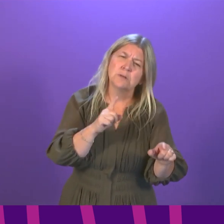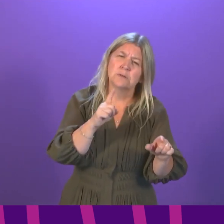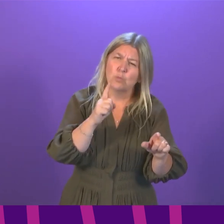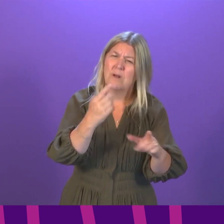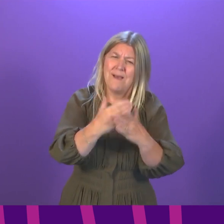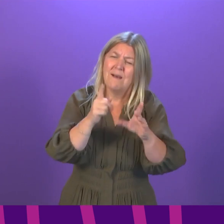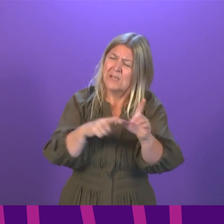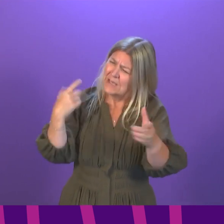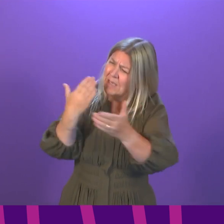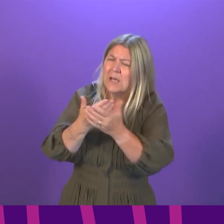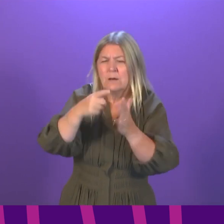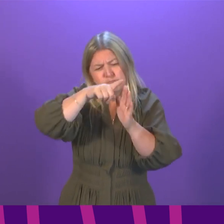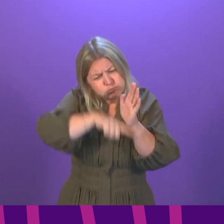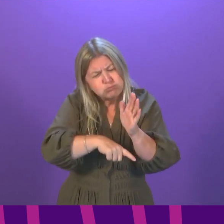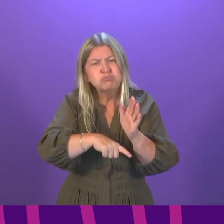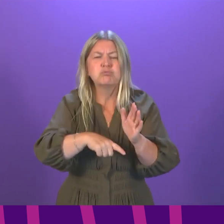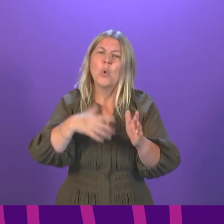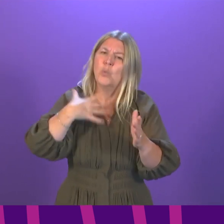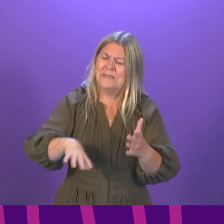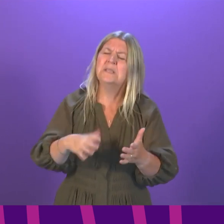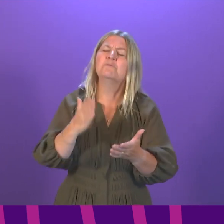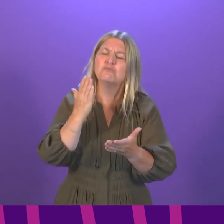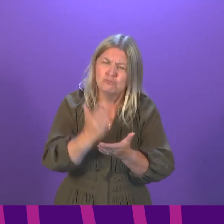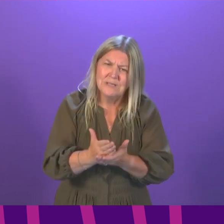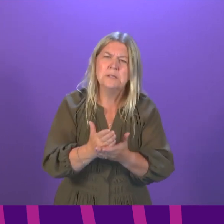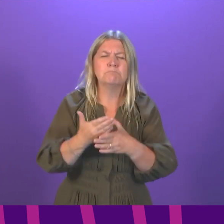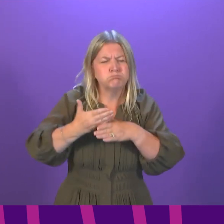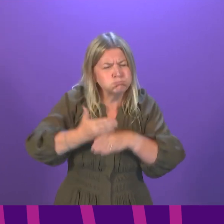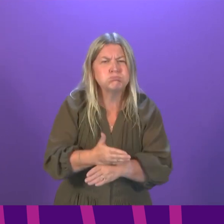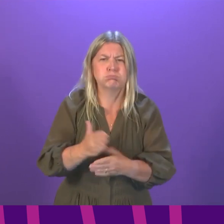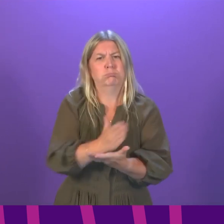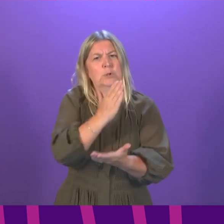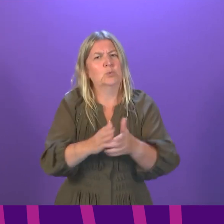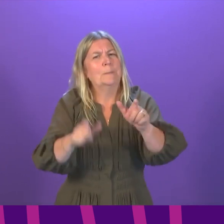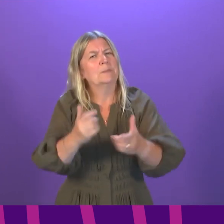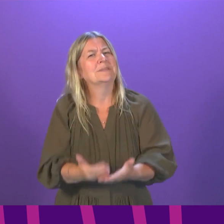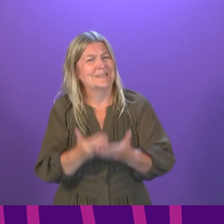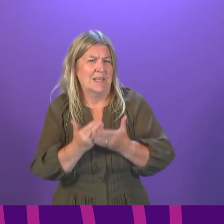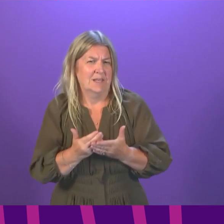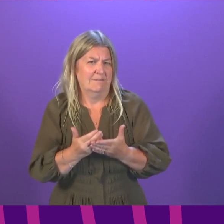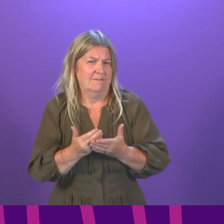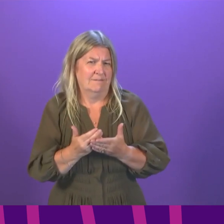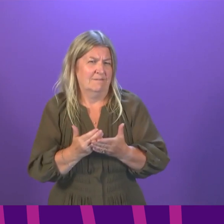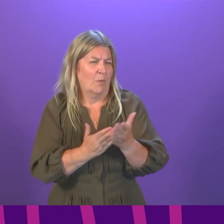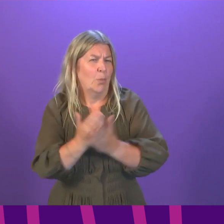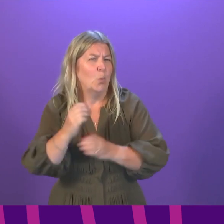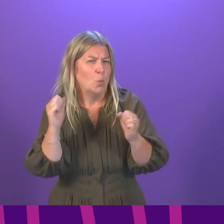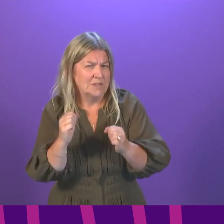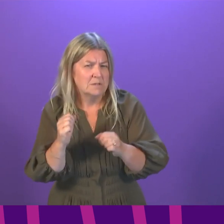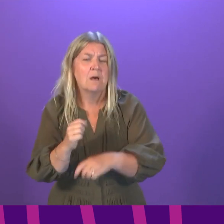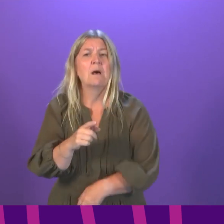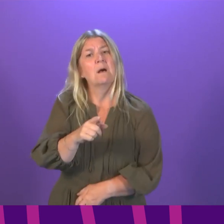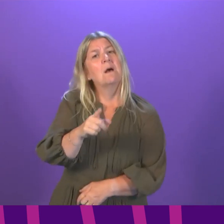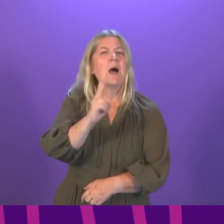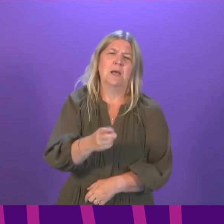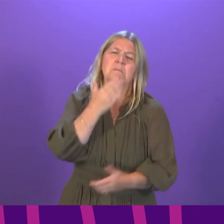return to some level of normality. Again, I thank everyone across our country for the huge sacrifices they have made and they continue to make